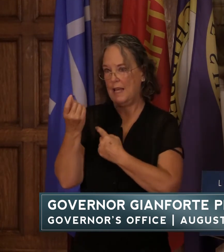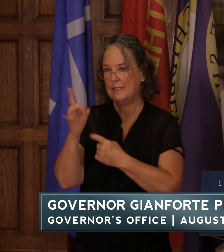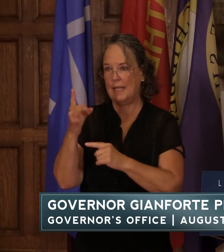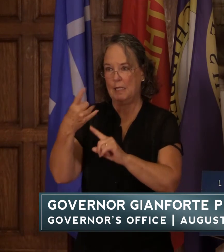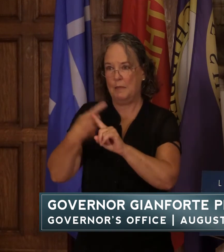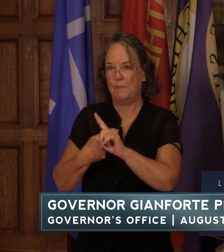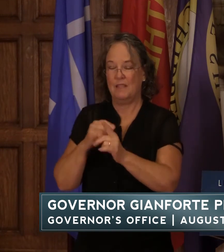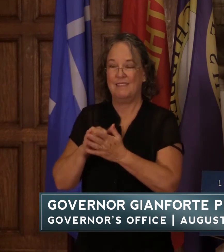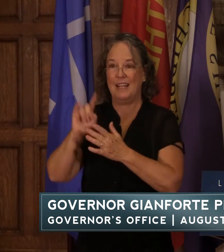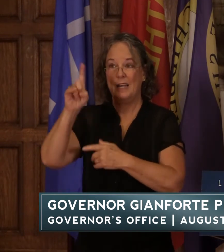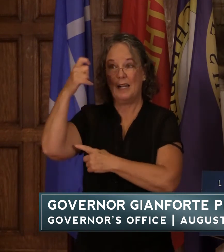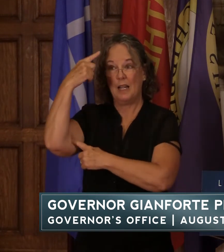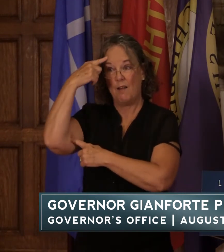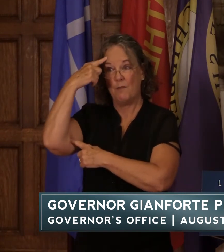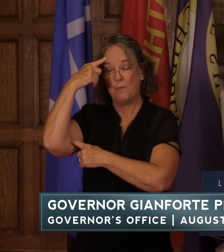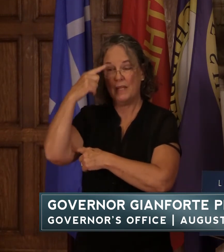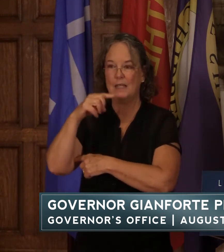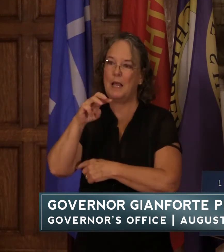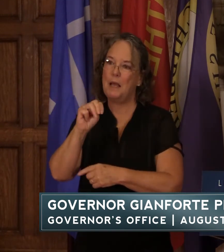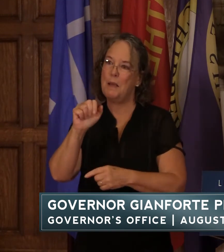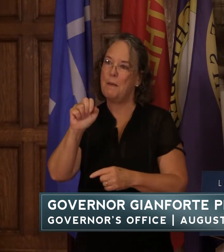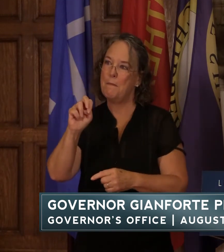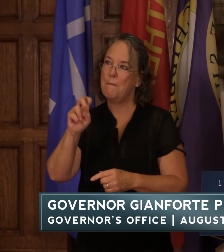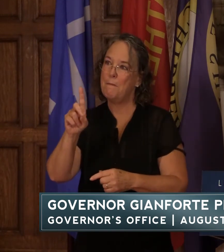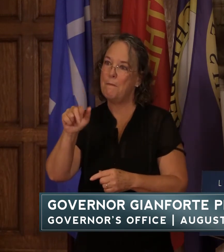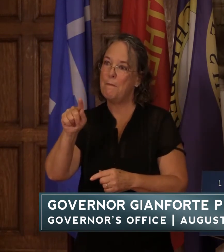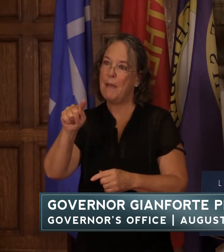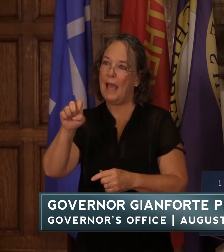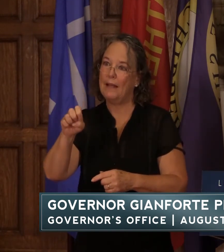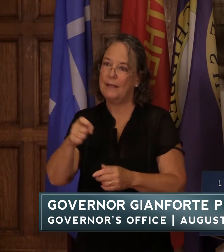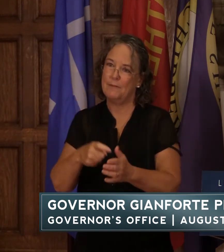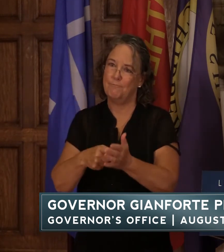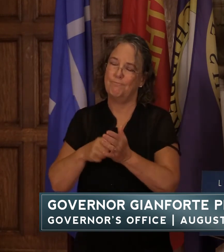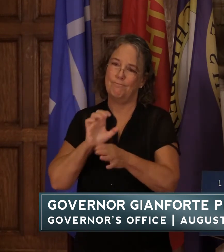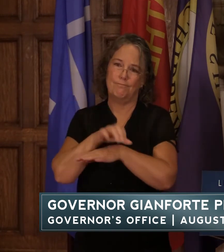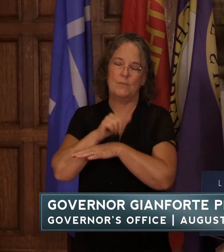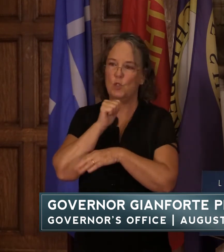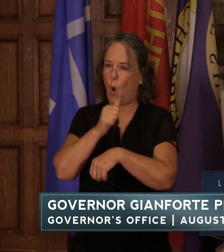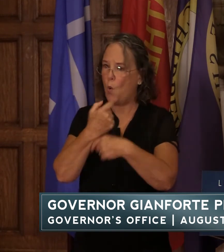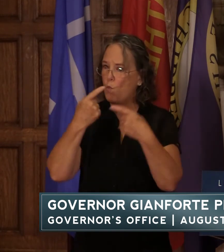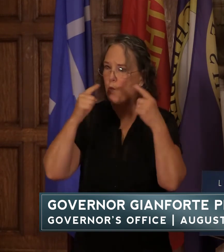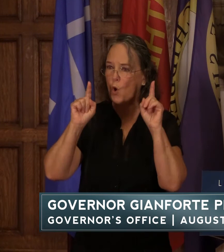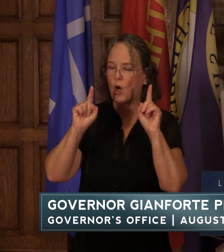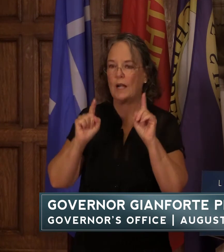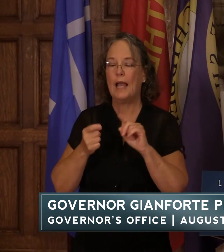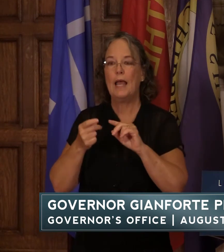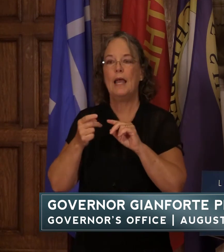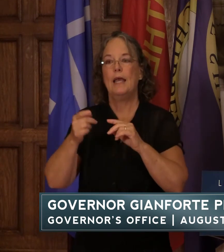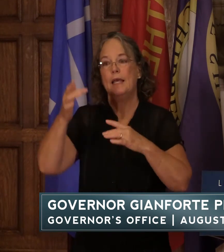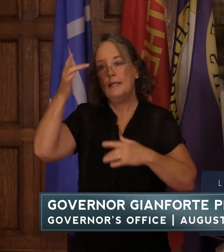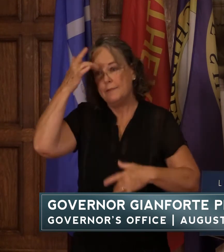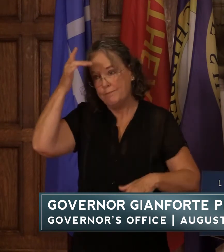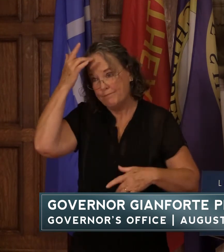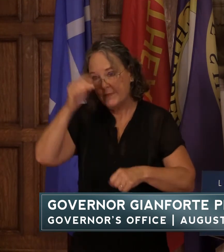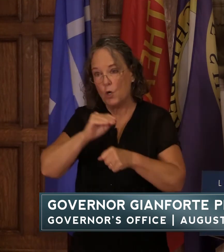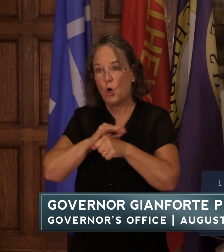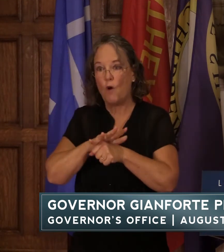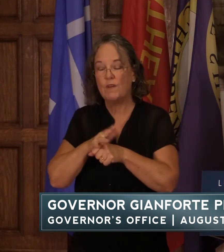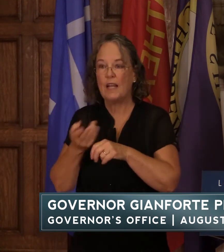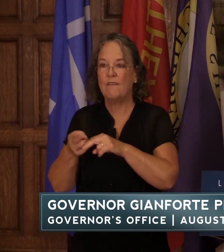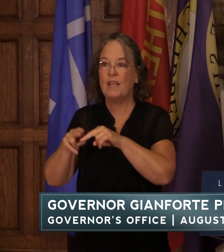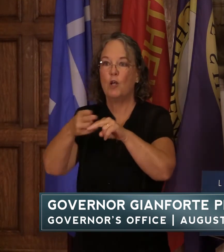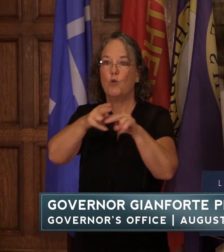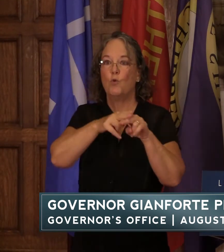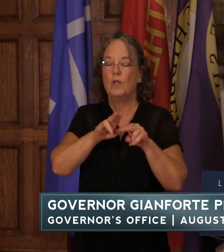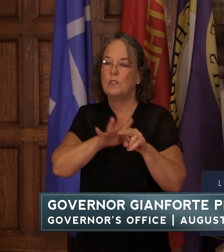mandates don't work cases of delta variant have increased nationwide in